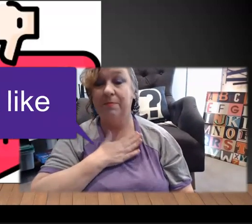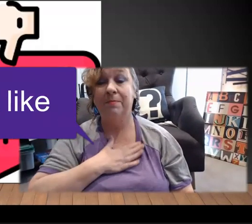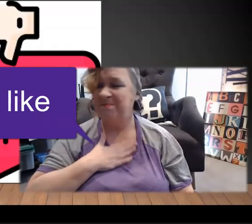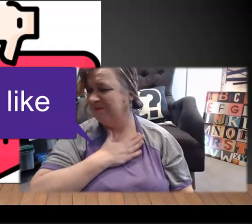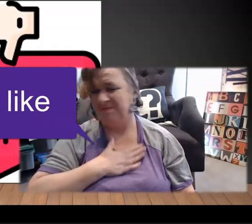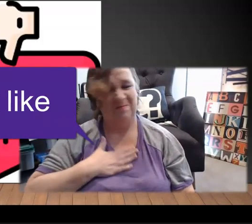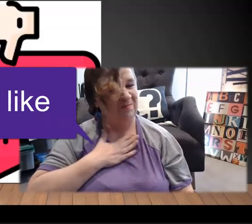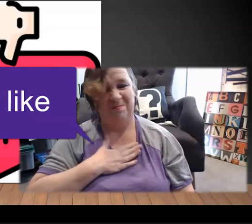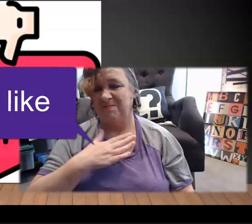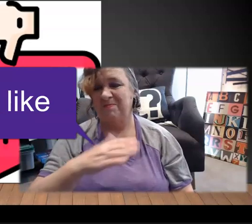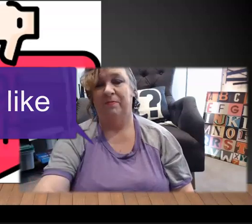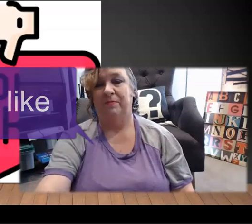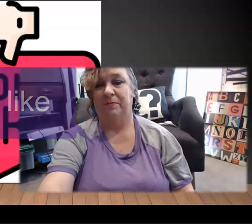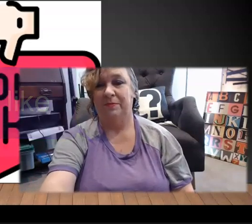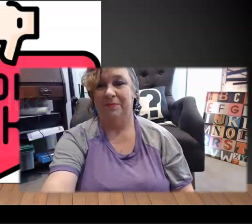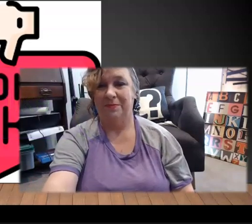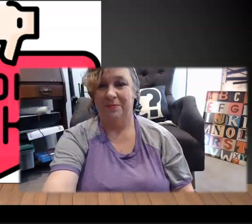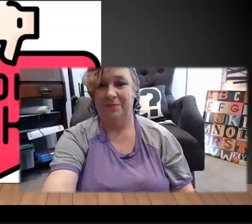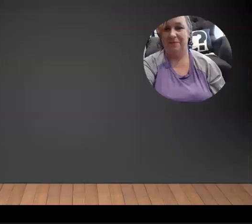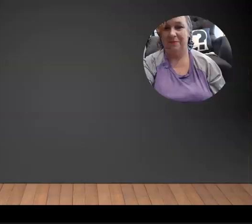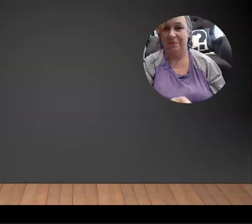Don't like. Don't like.